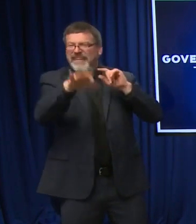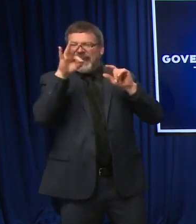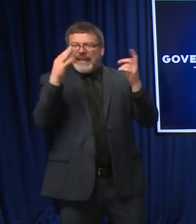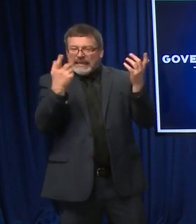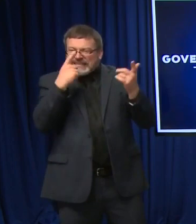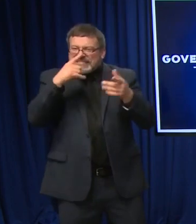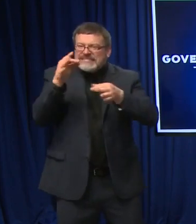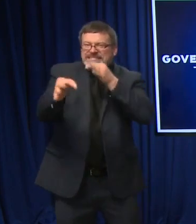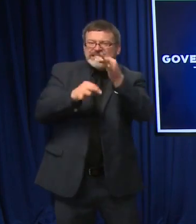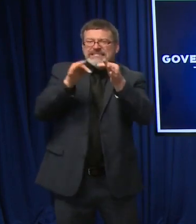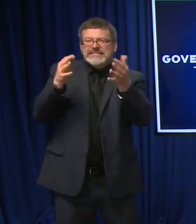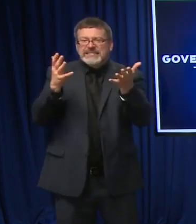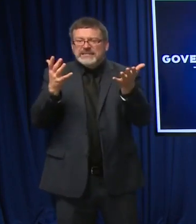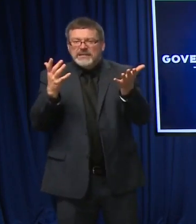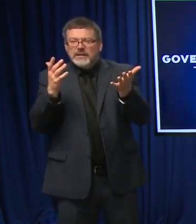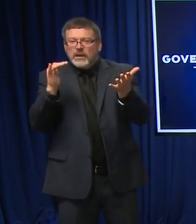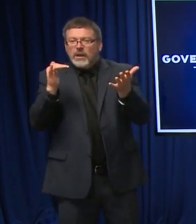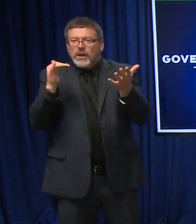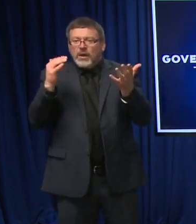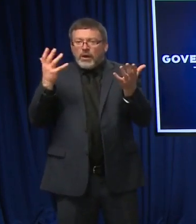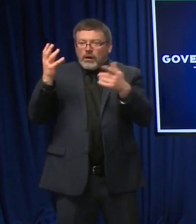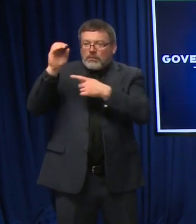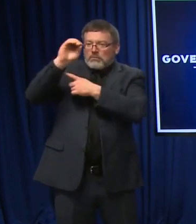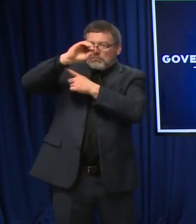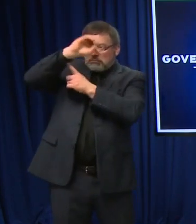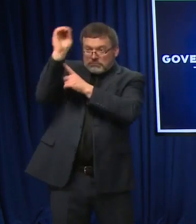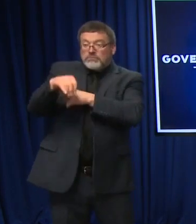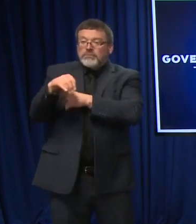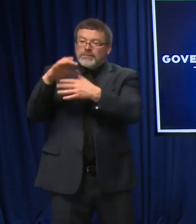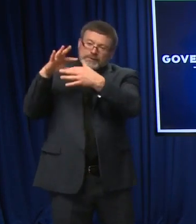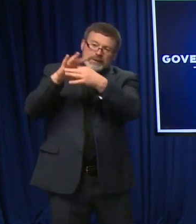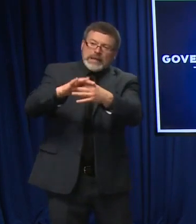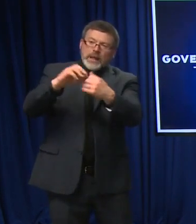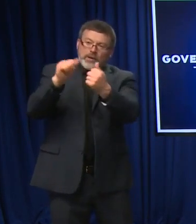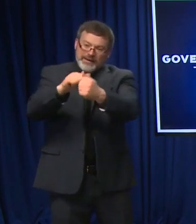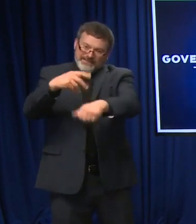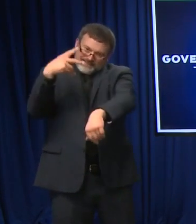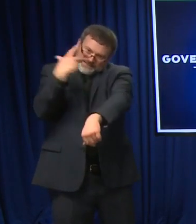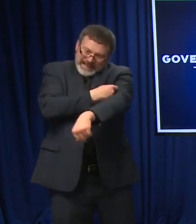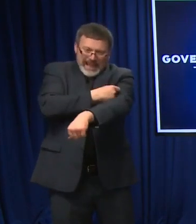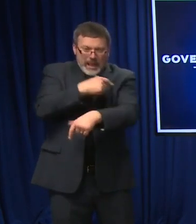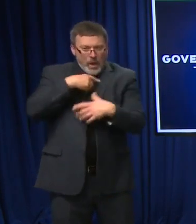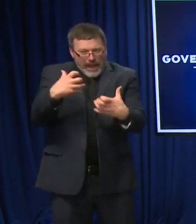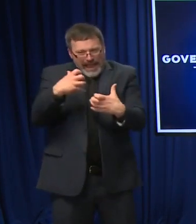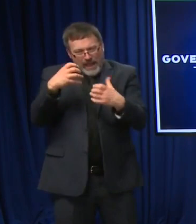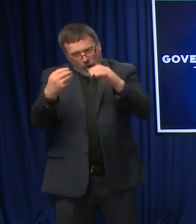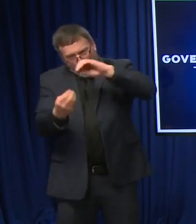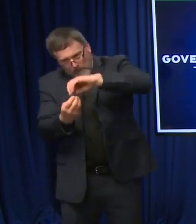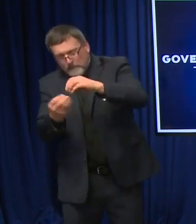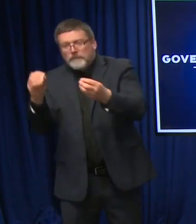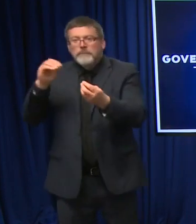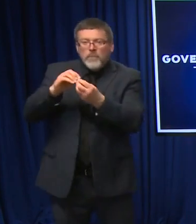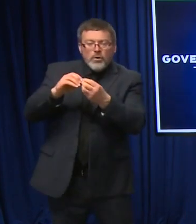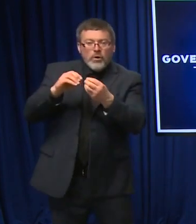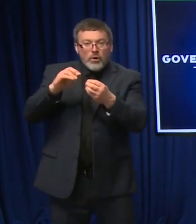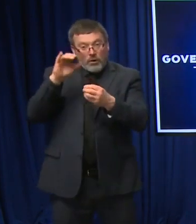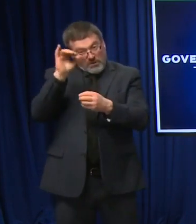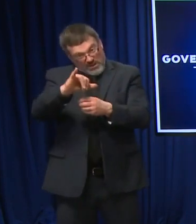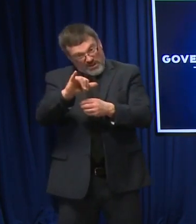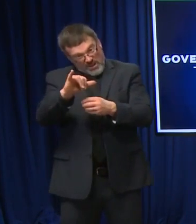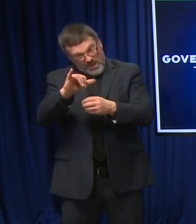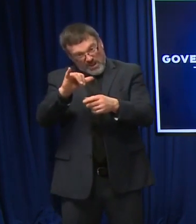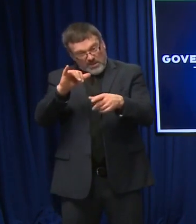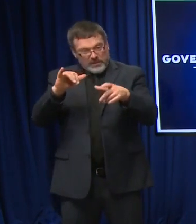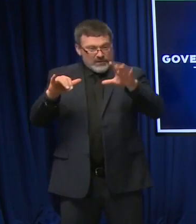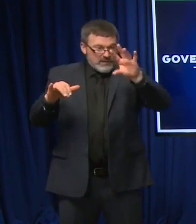vaccinated, who have been vaccinated in the state? And if it looks like there's going to be no more, you know, no big, great